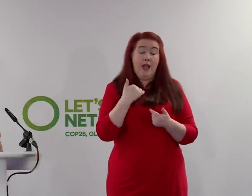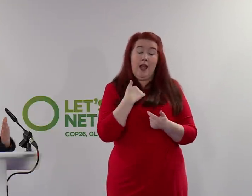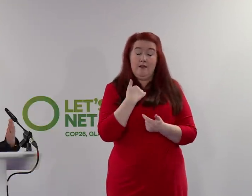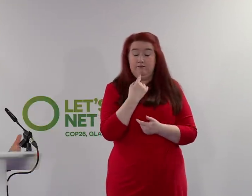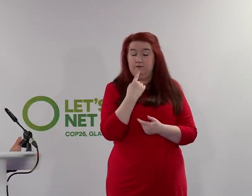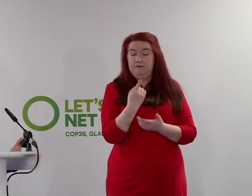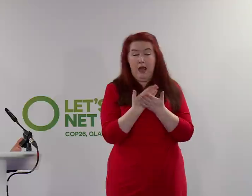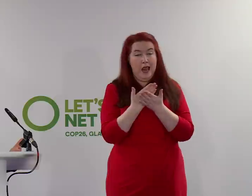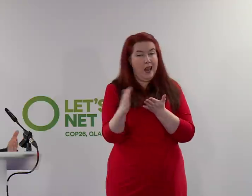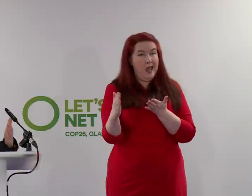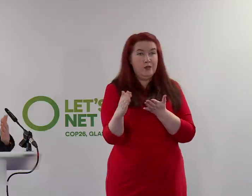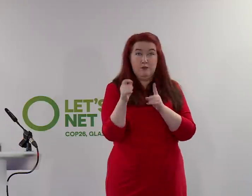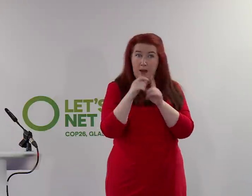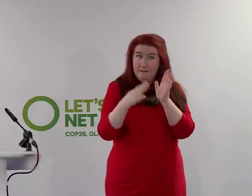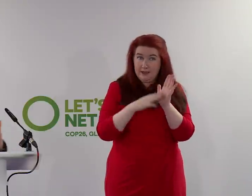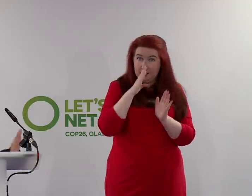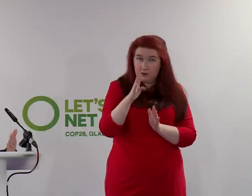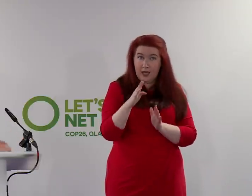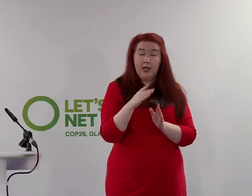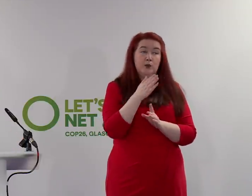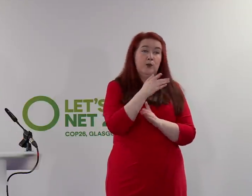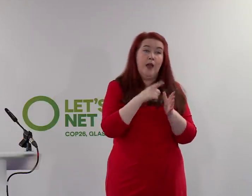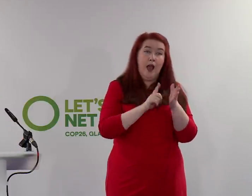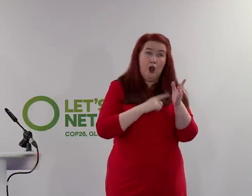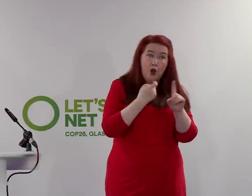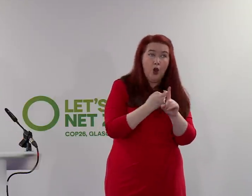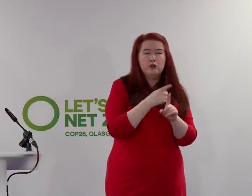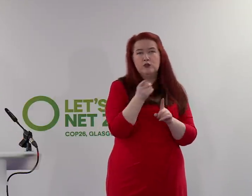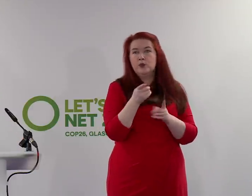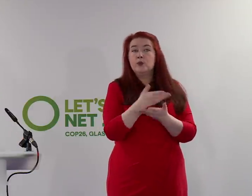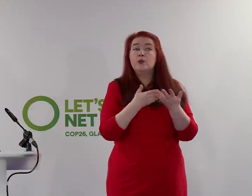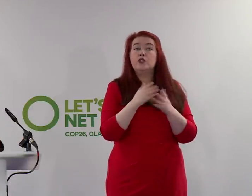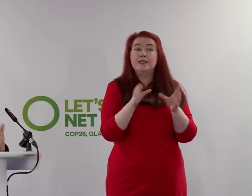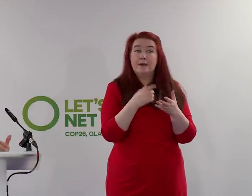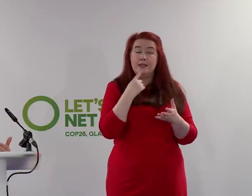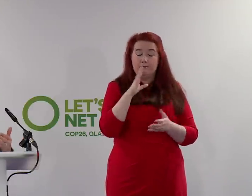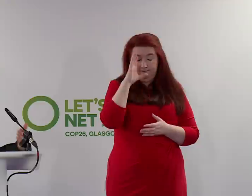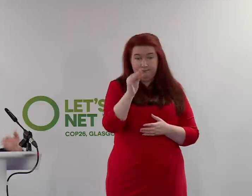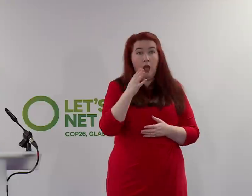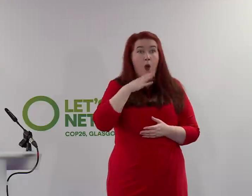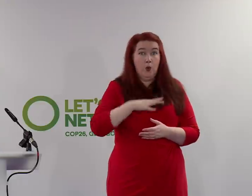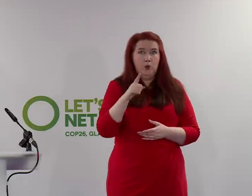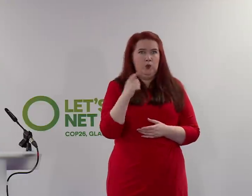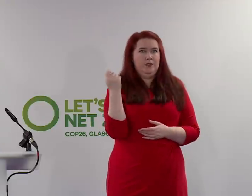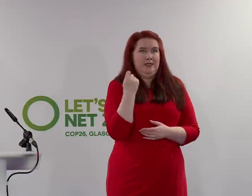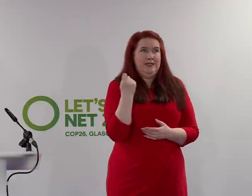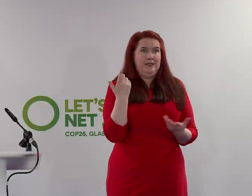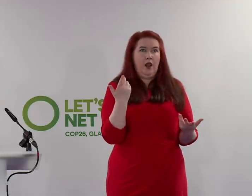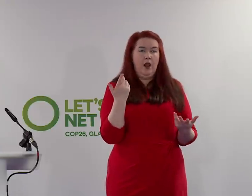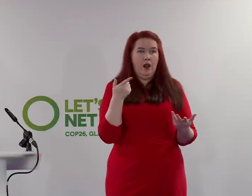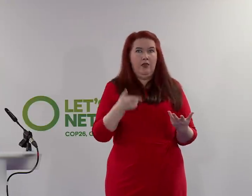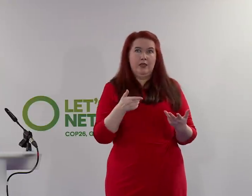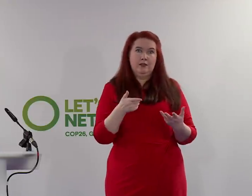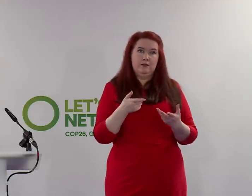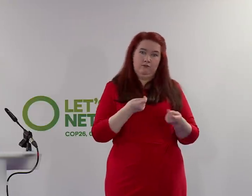clear to the Prime Minister directly, to Alok, to the negotiating team that I want them to succeed in the presidency of COP and I see